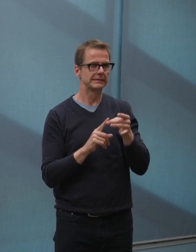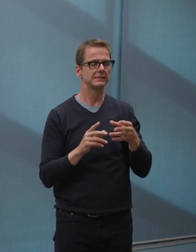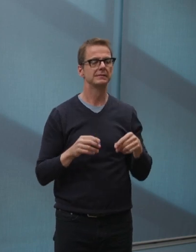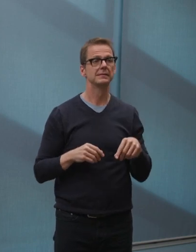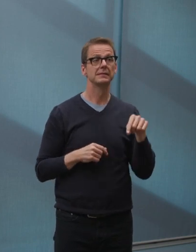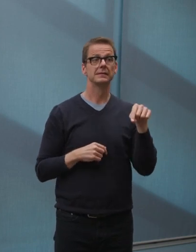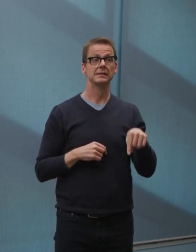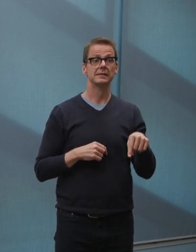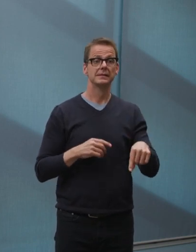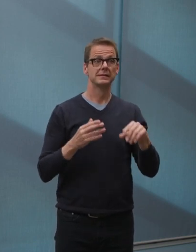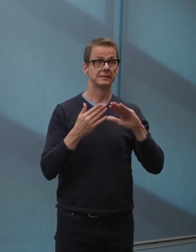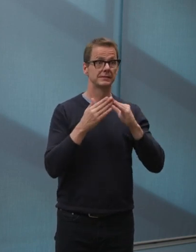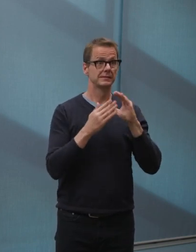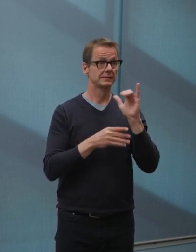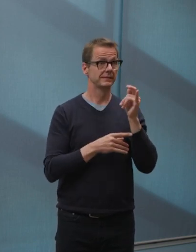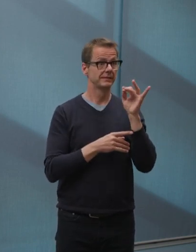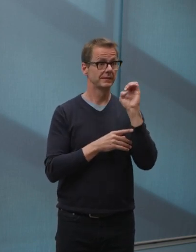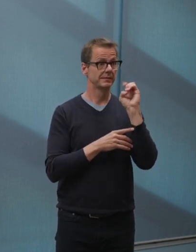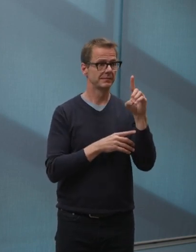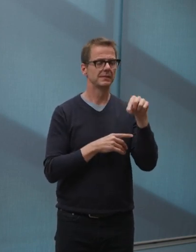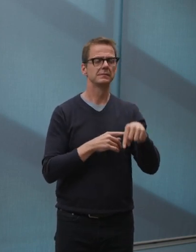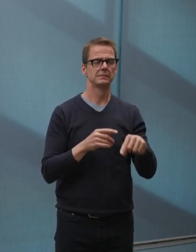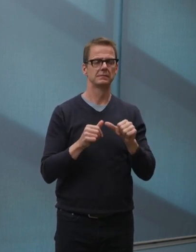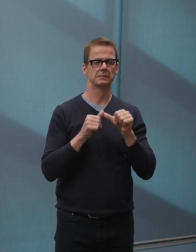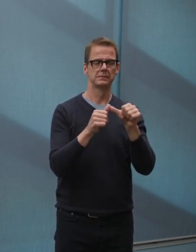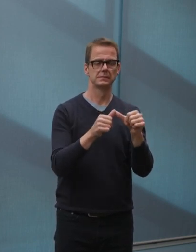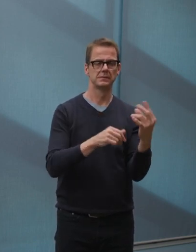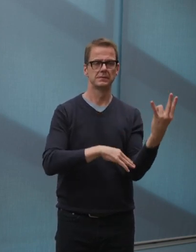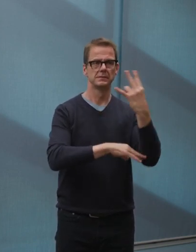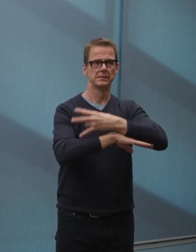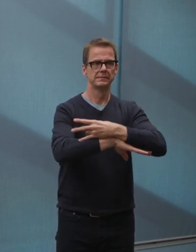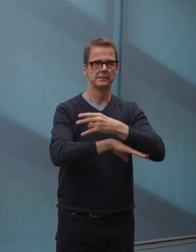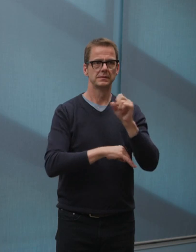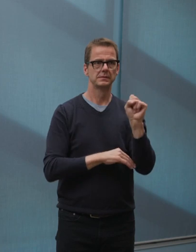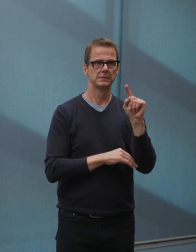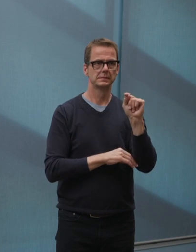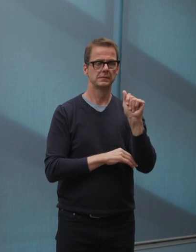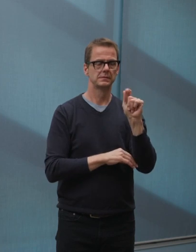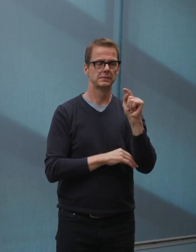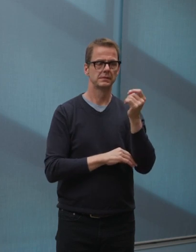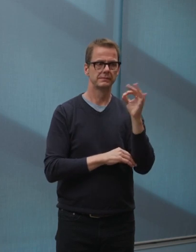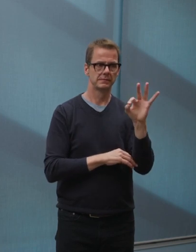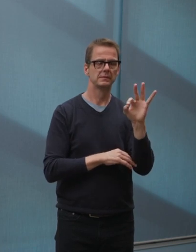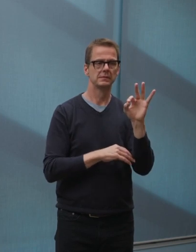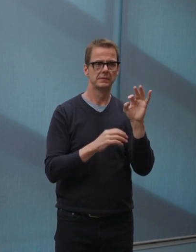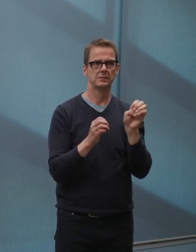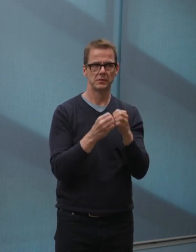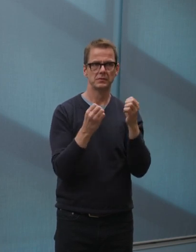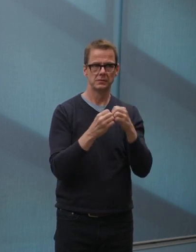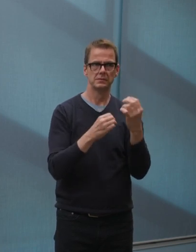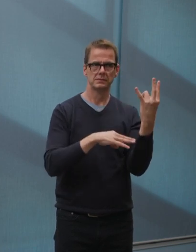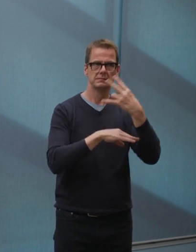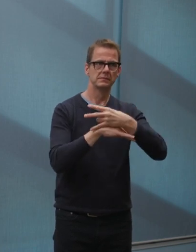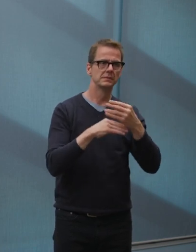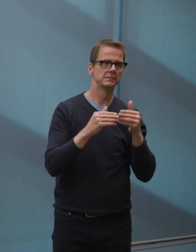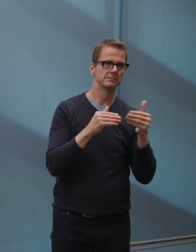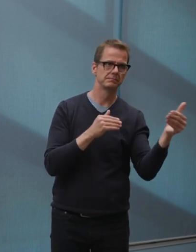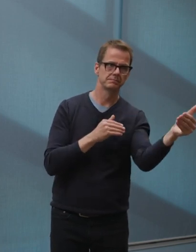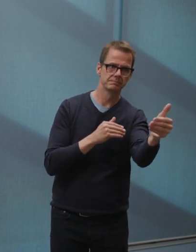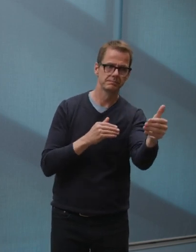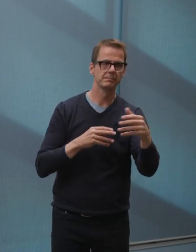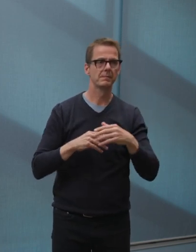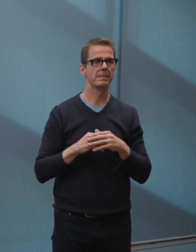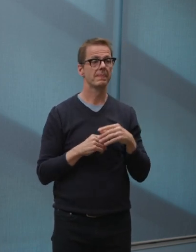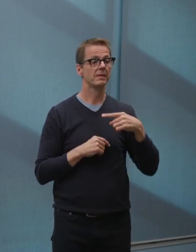We will be working in lockstep with the province as we move into the relaunch phase. Right now, there are a number of practical operational